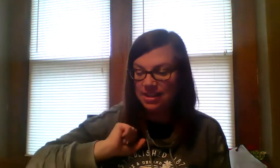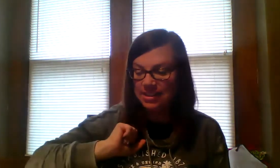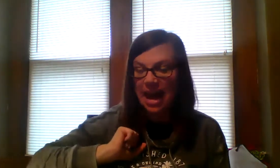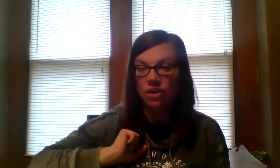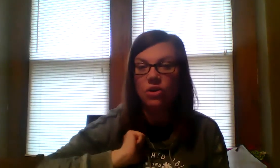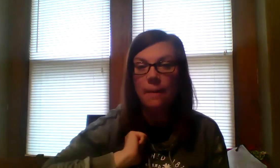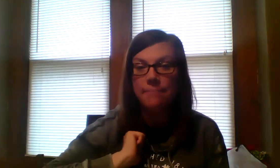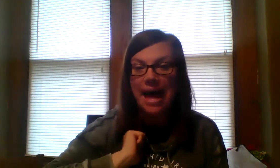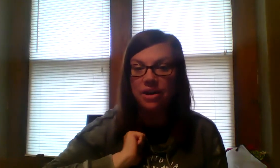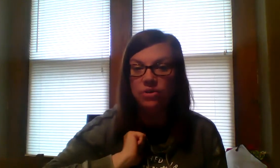Saddle, paddle.